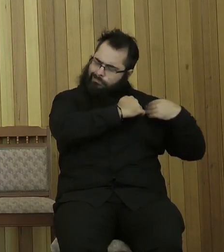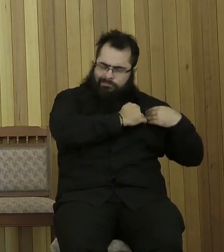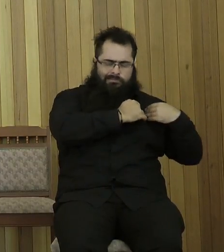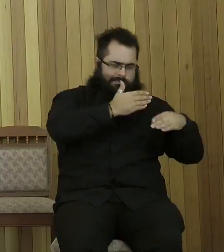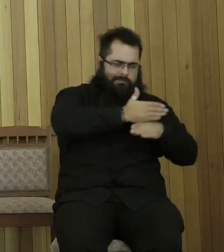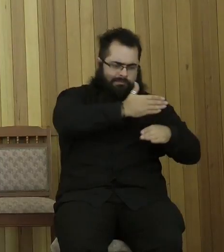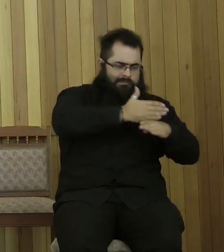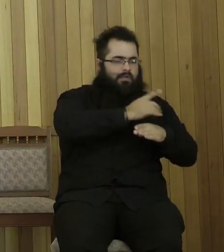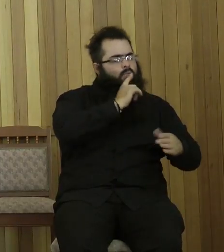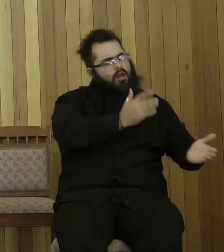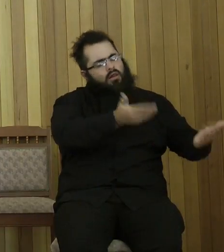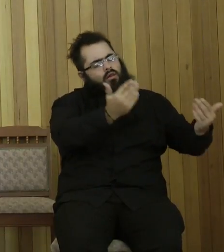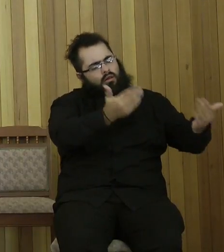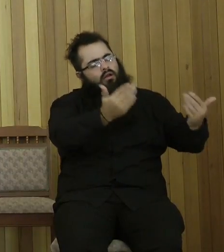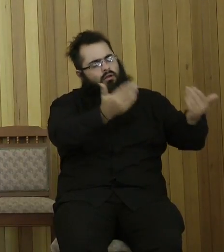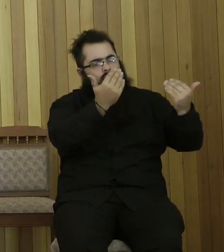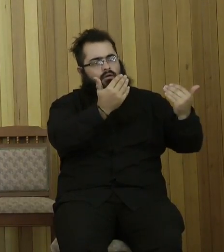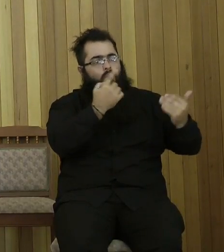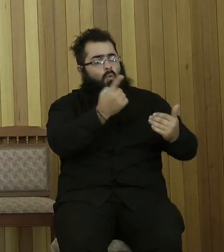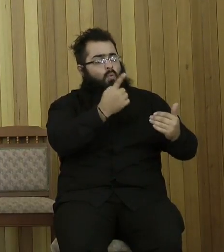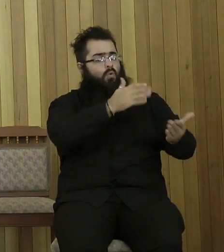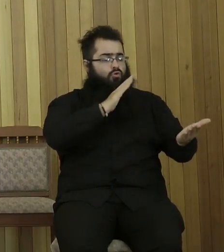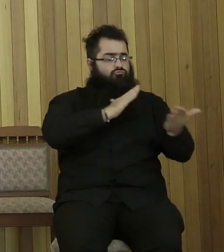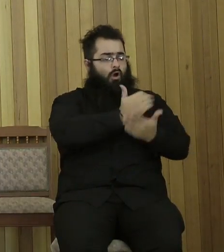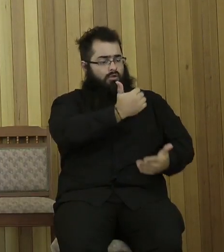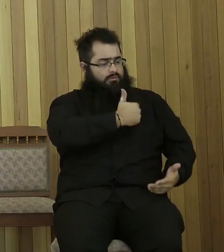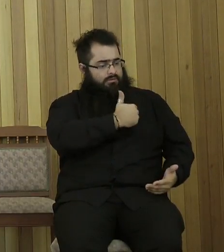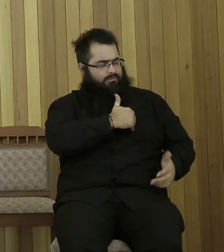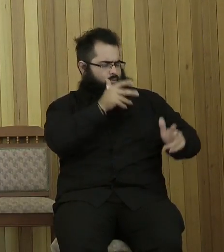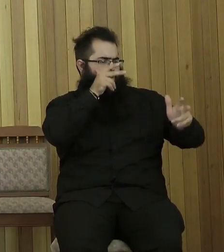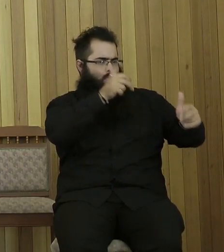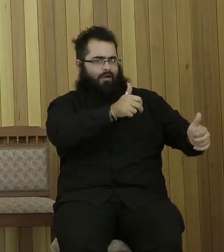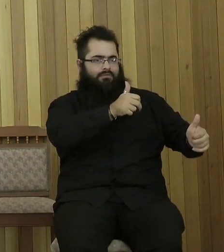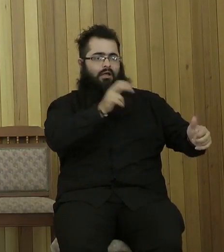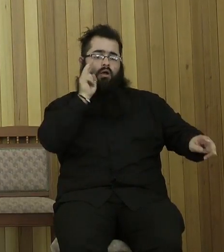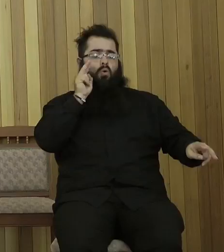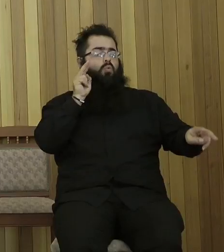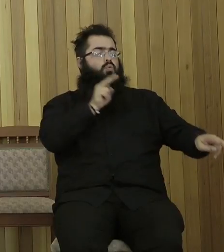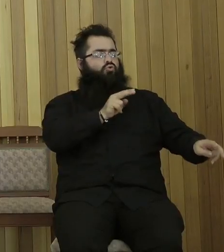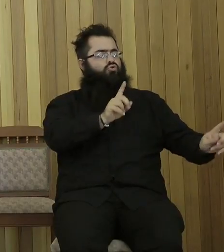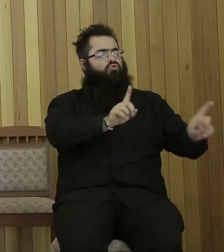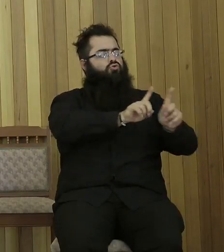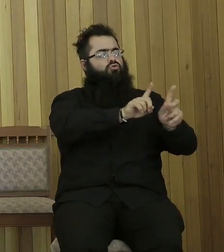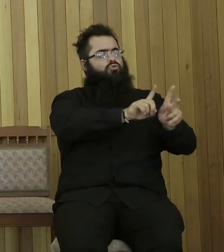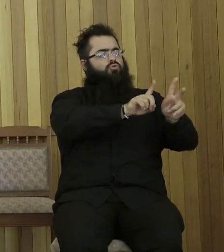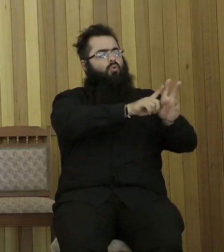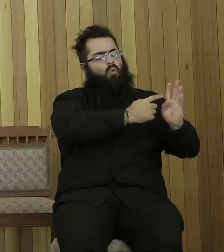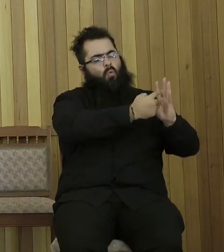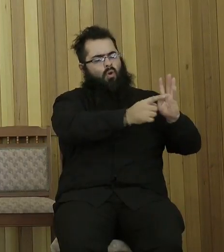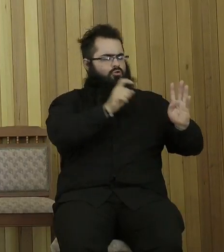the righteous, the Lord watches over the strangest, He relieves the fatherless and widowed, but the way of the